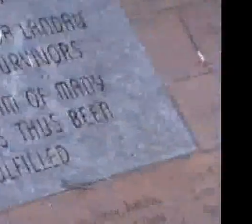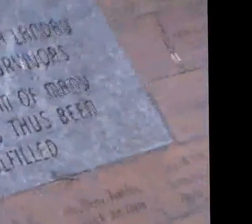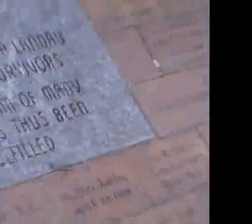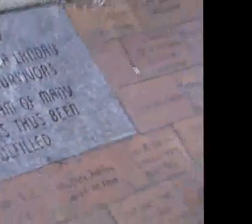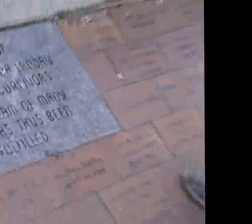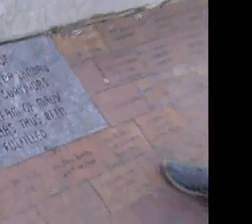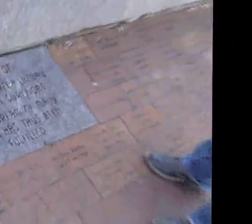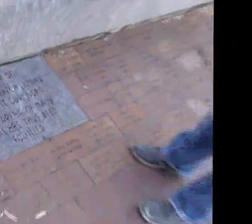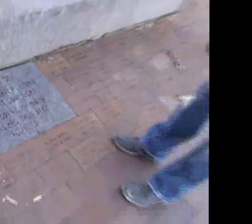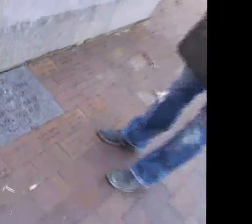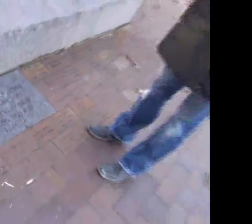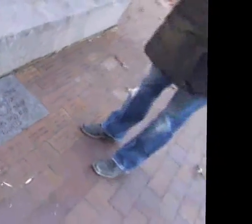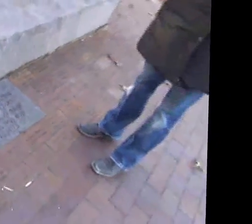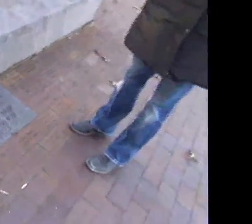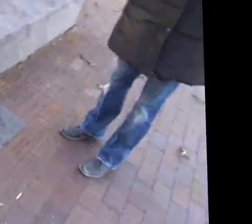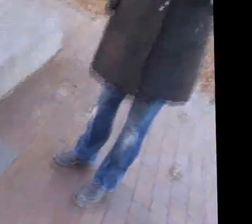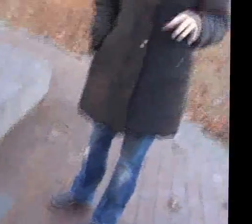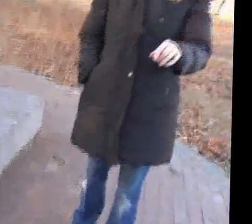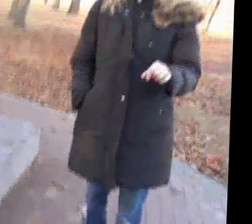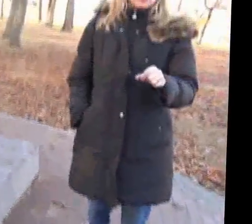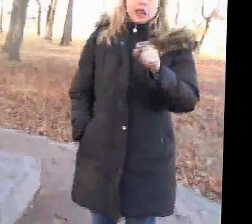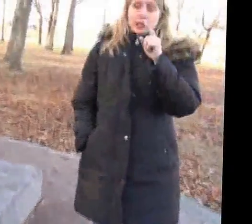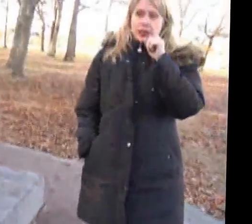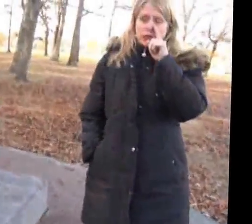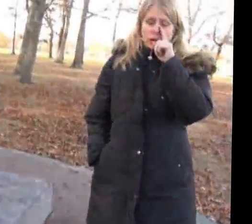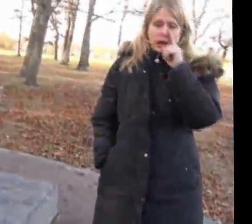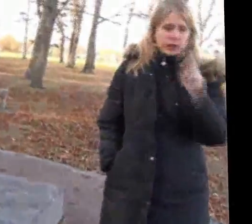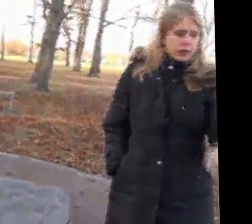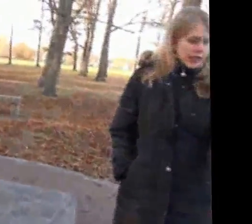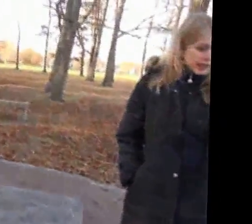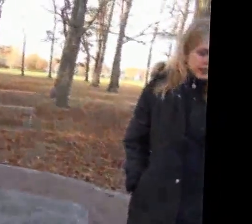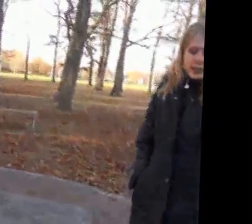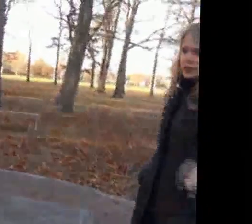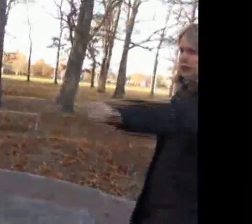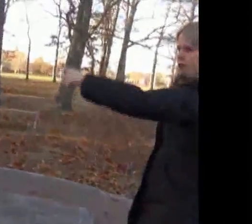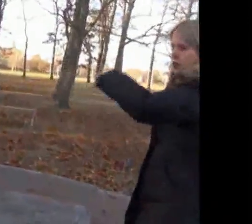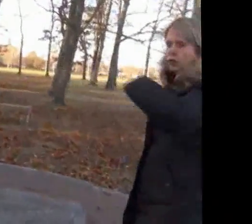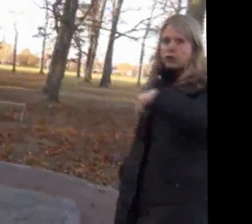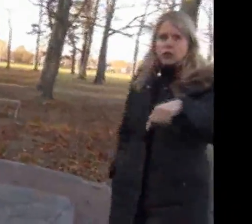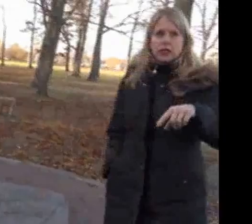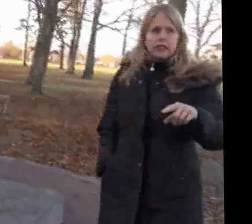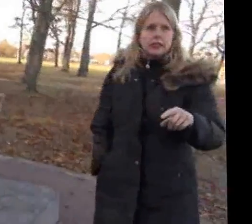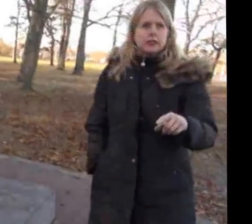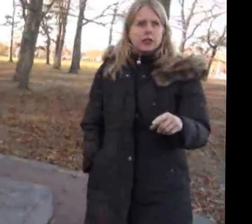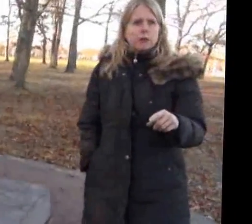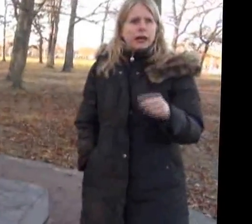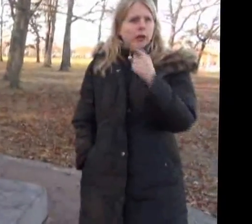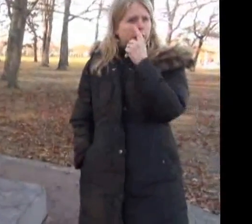became donated. So underneath this circle is about